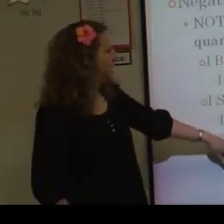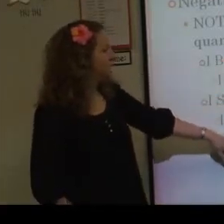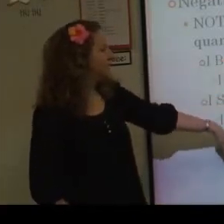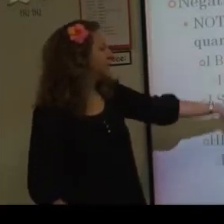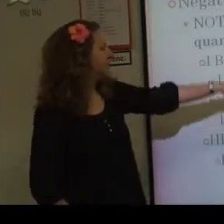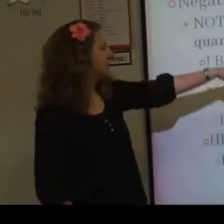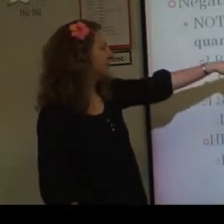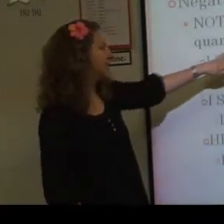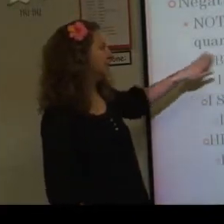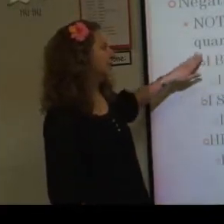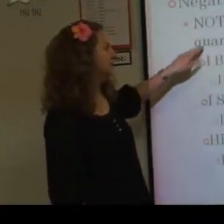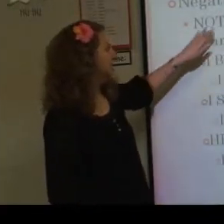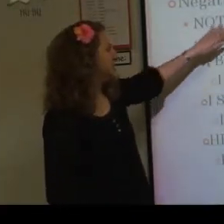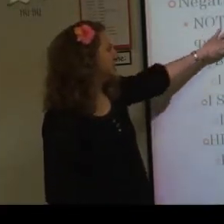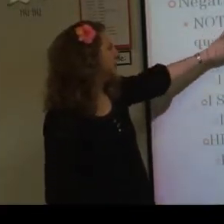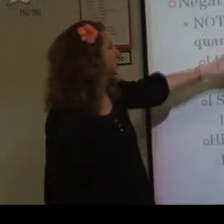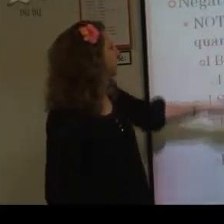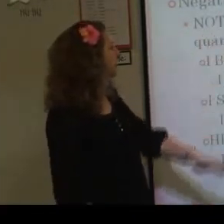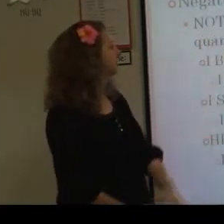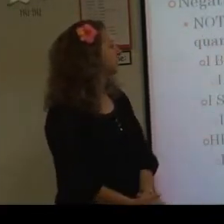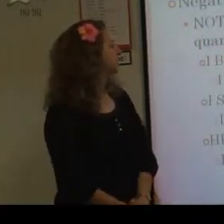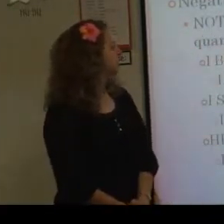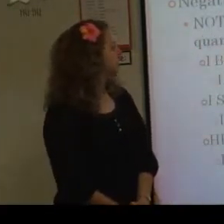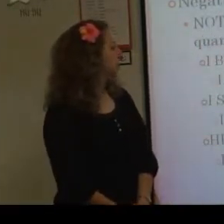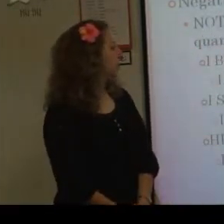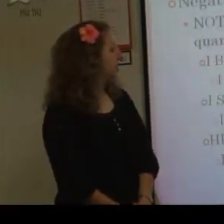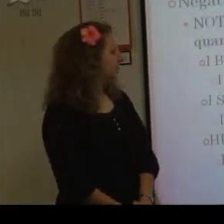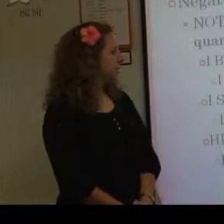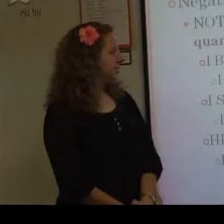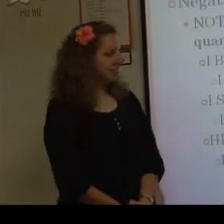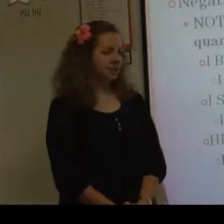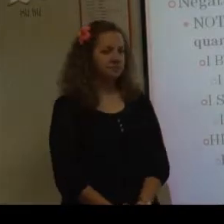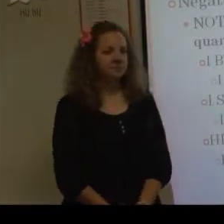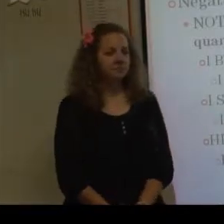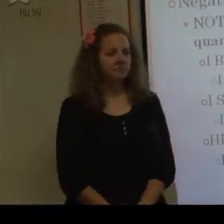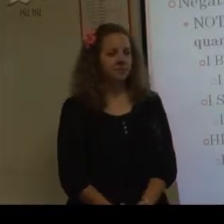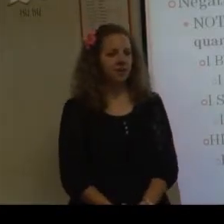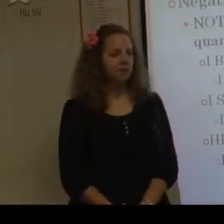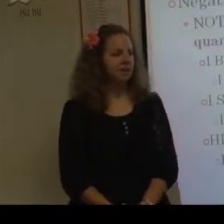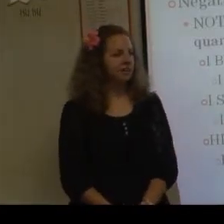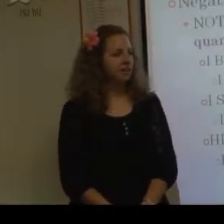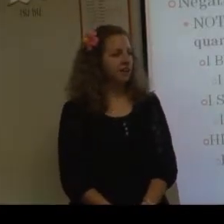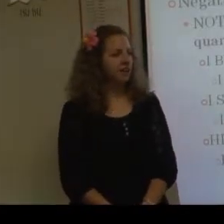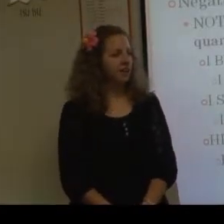negated. It has the line with the N over it. Okay? So, I bought nothing. I buy nothing I.